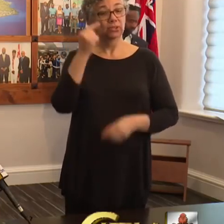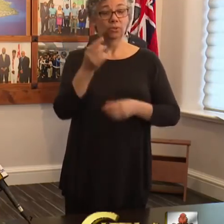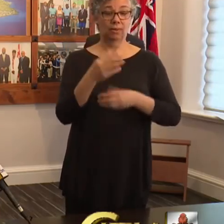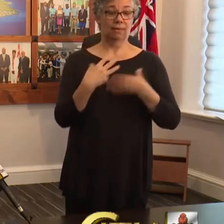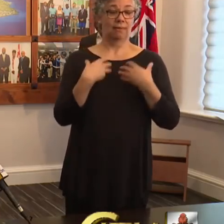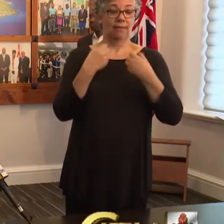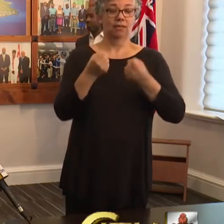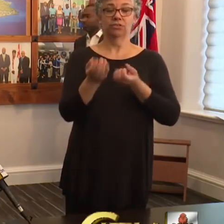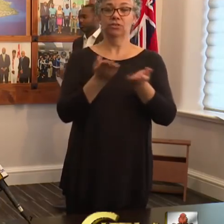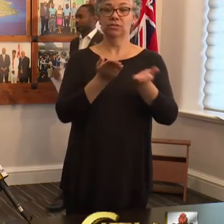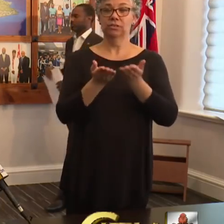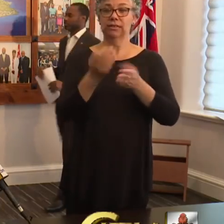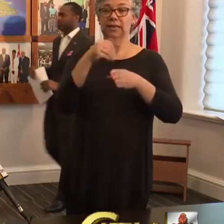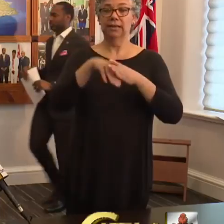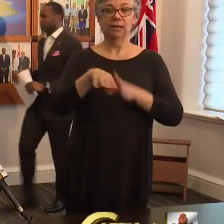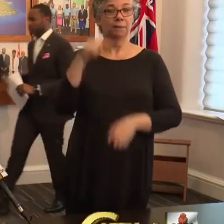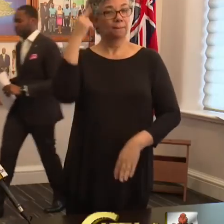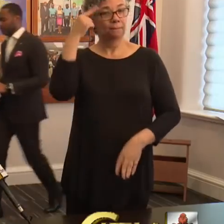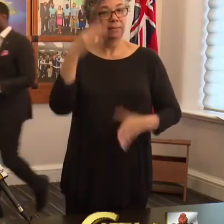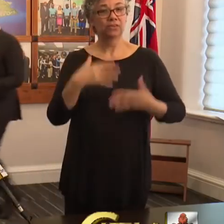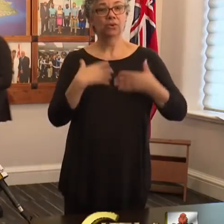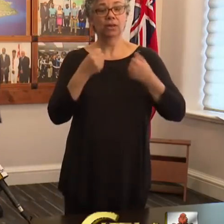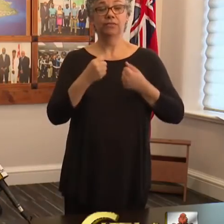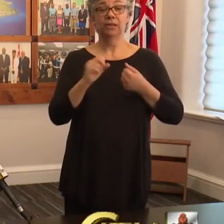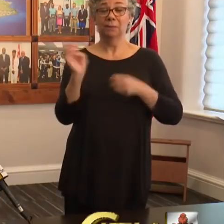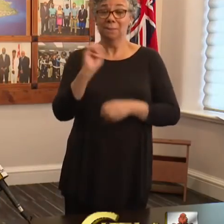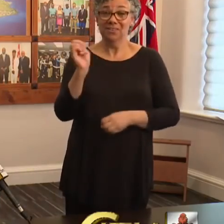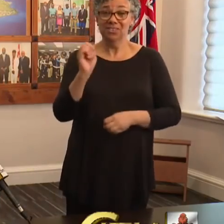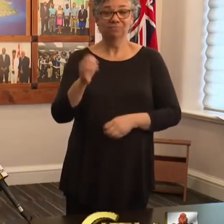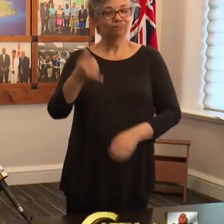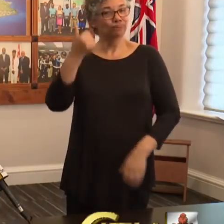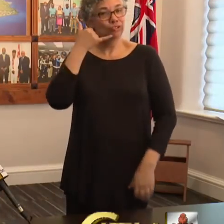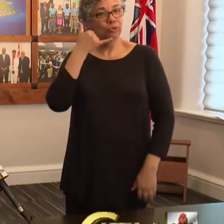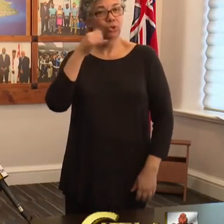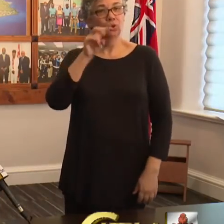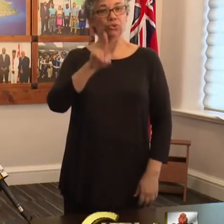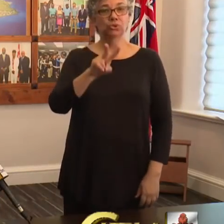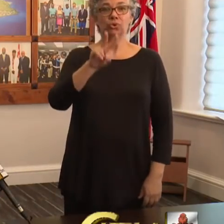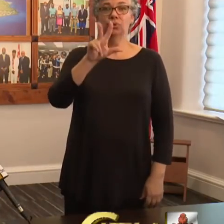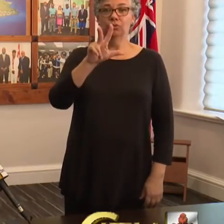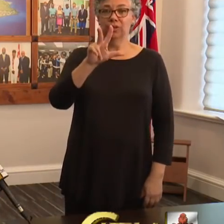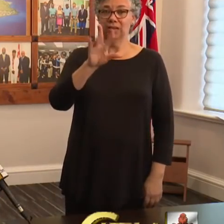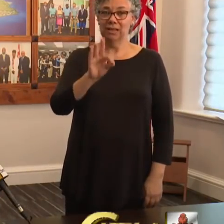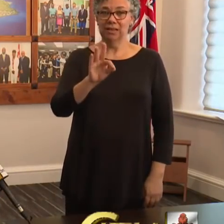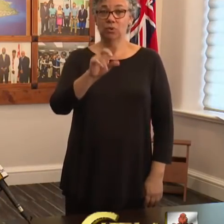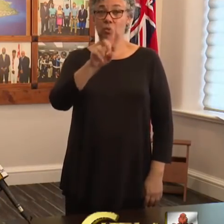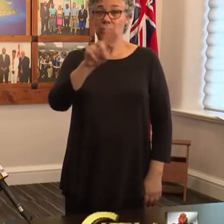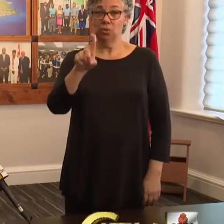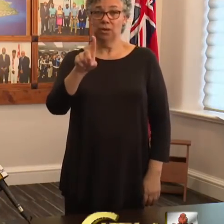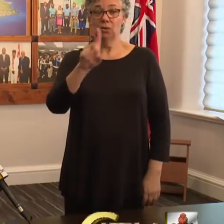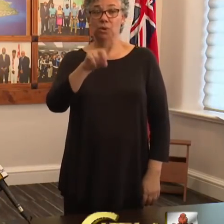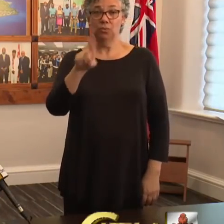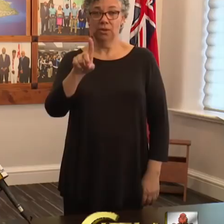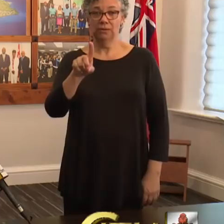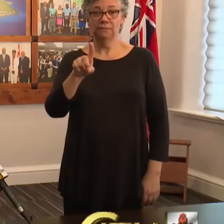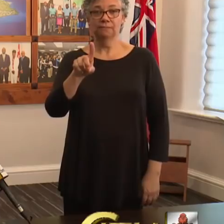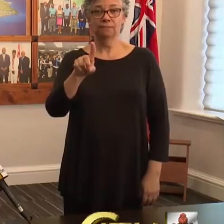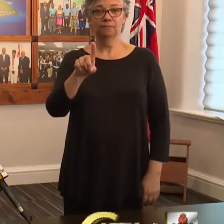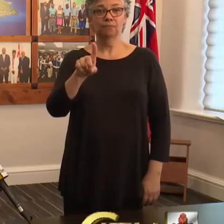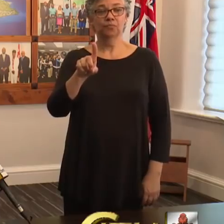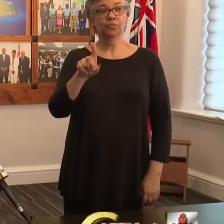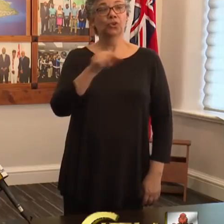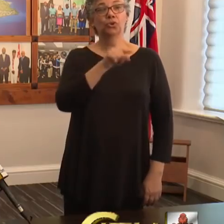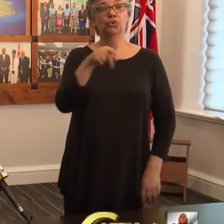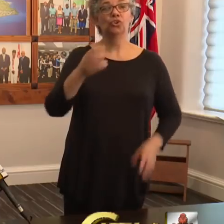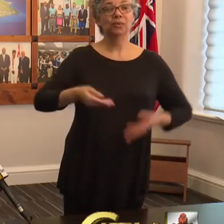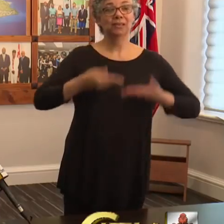In a mental health emergency, please contact the crisis line at 239-1111 and you